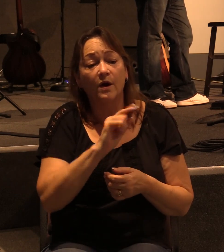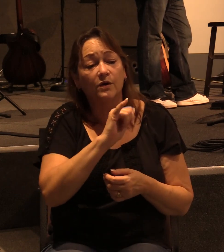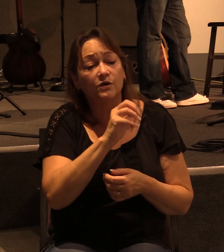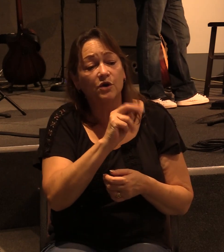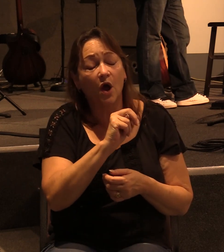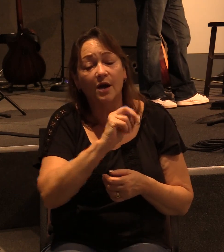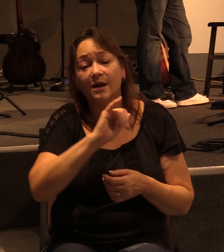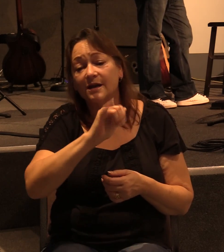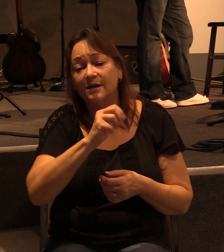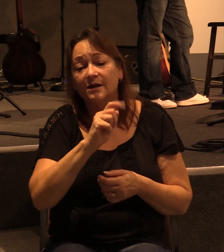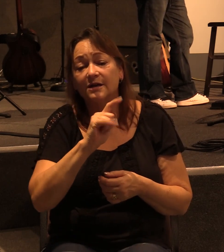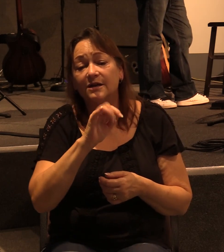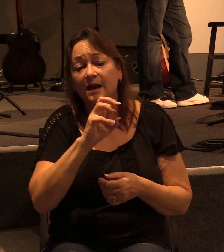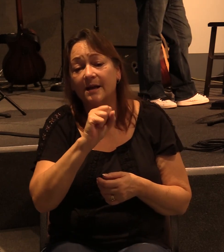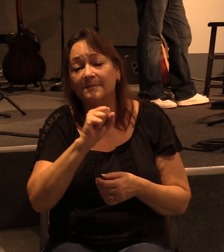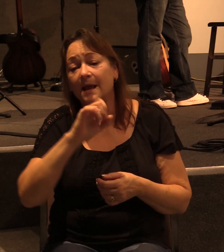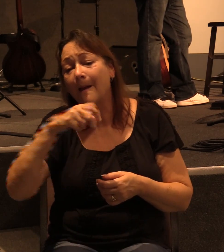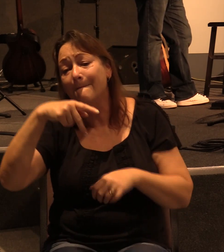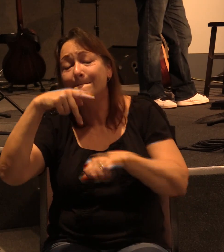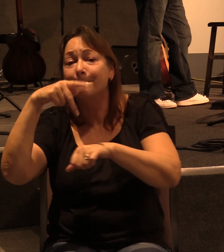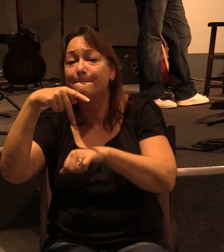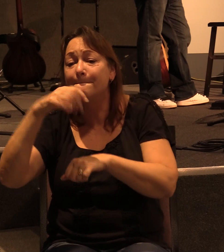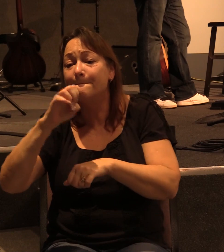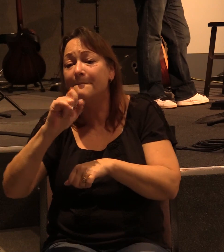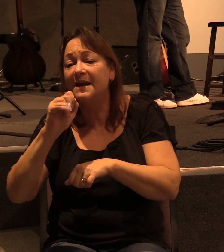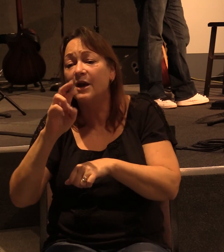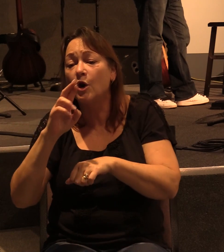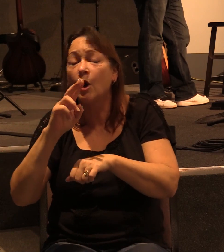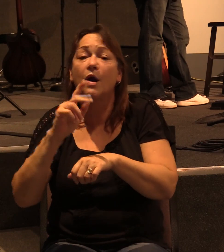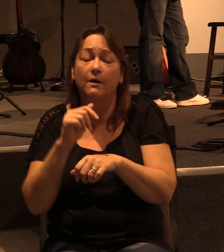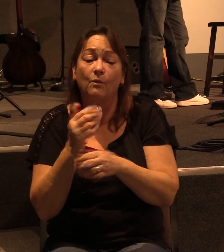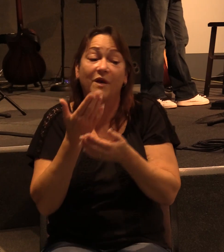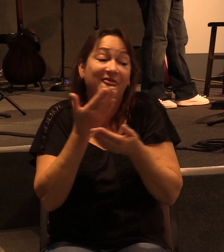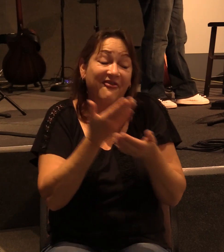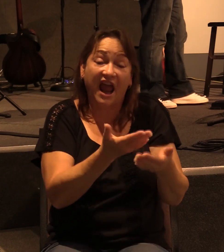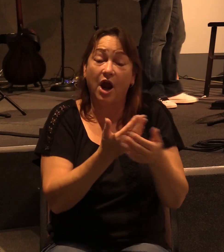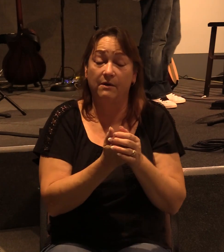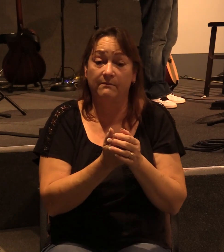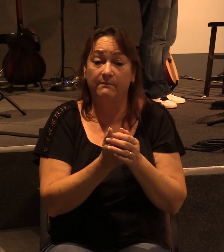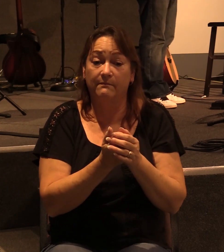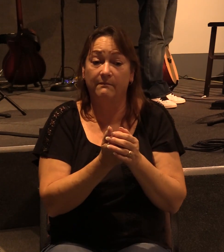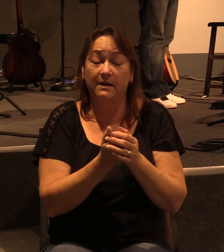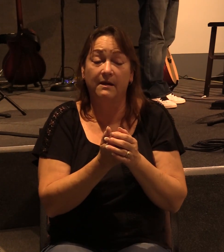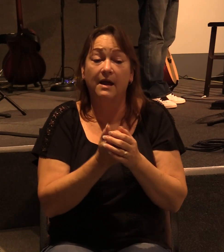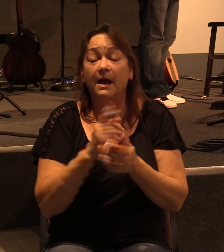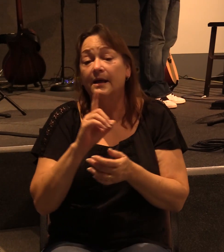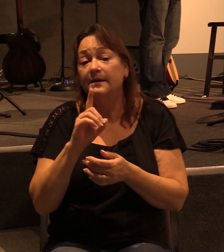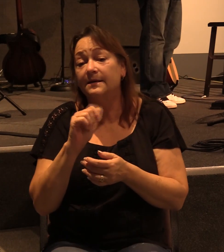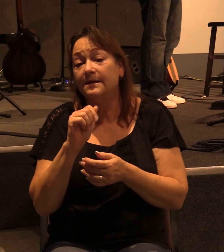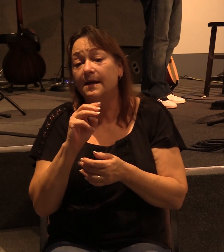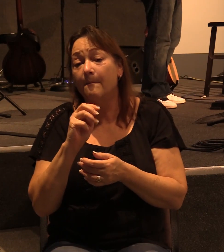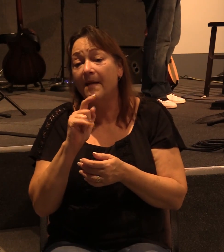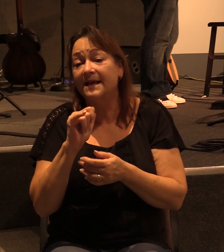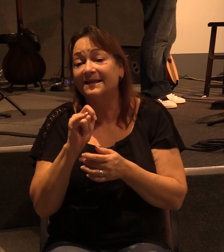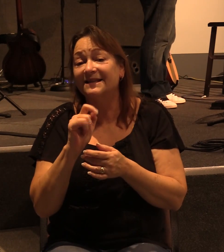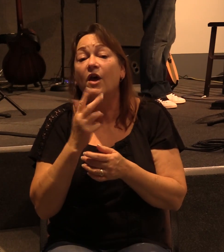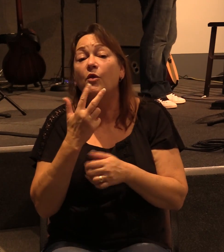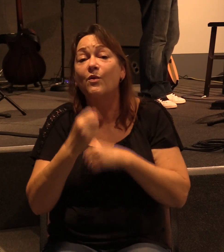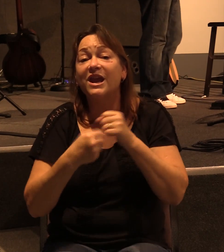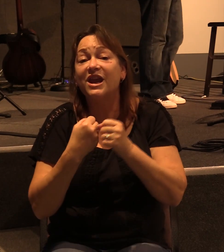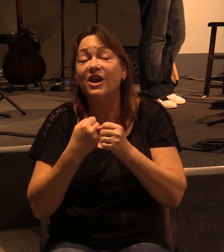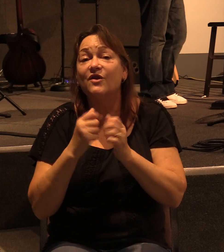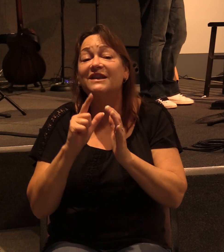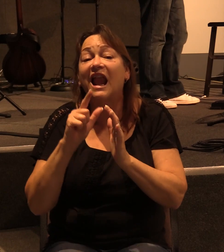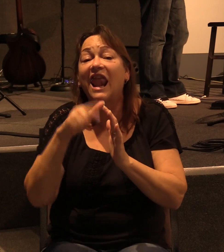James, Peter, that's where they were. And Paul says, you know, after Damascus, I waited three years before I even